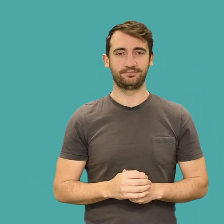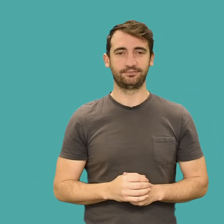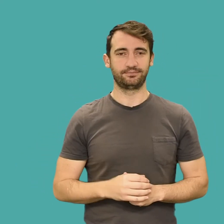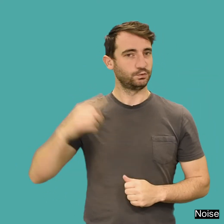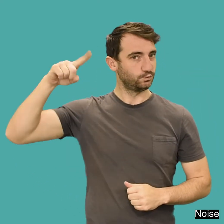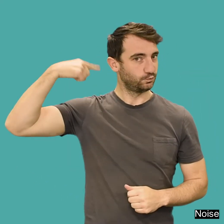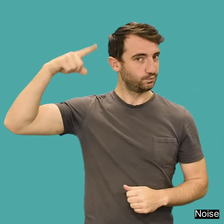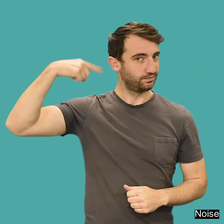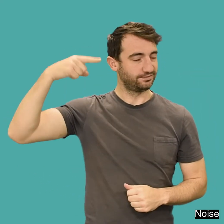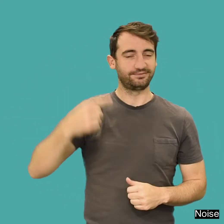Noise.